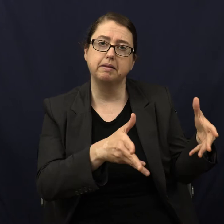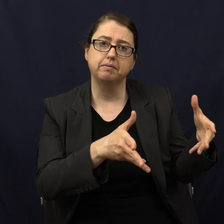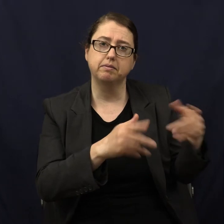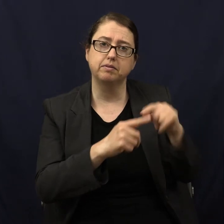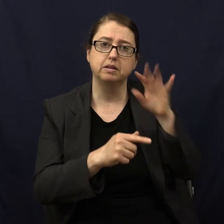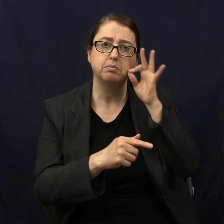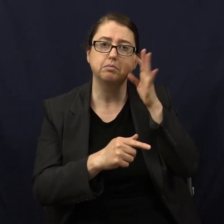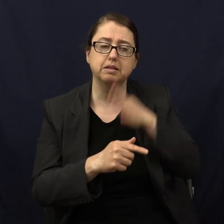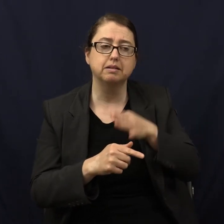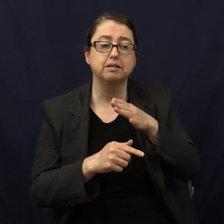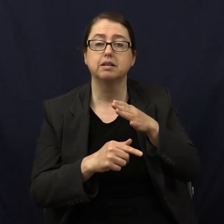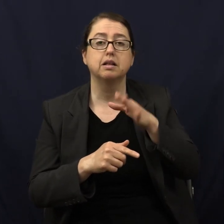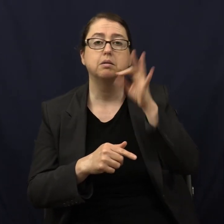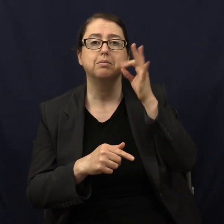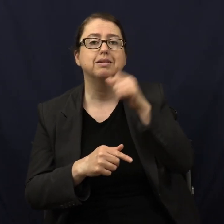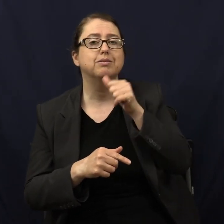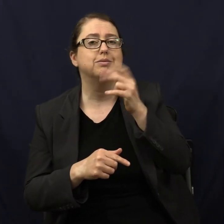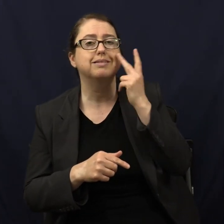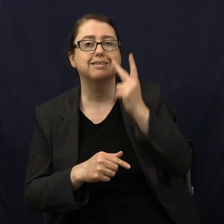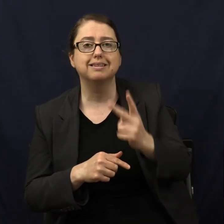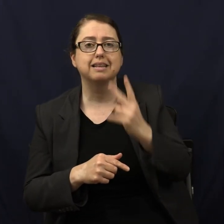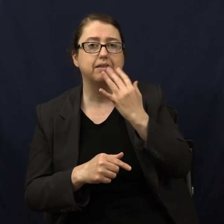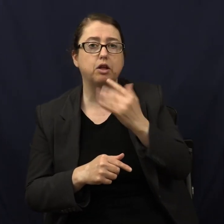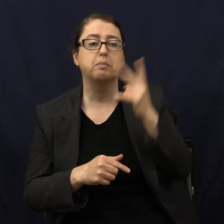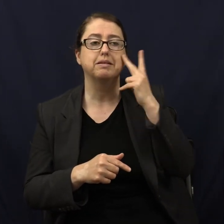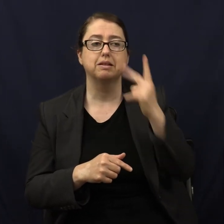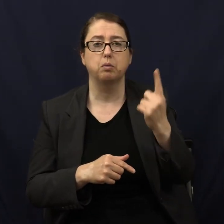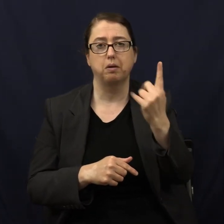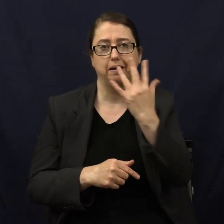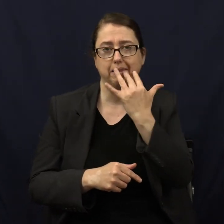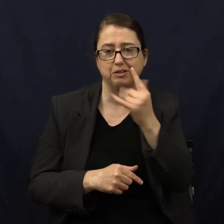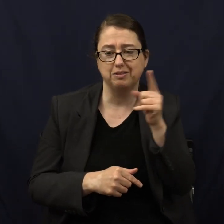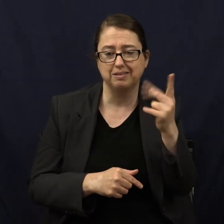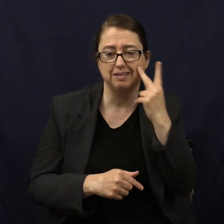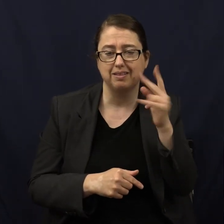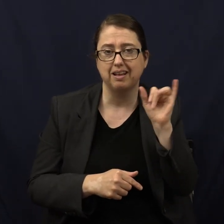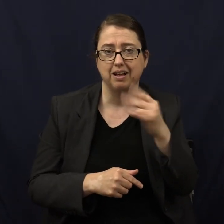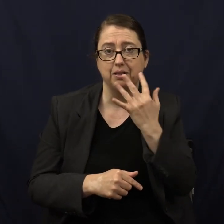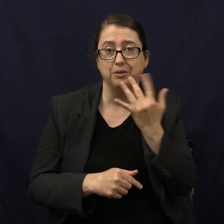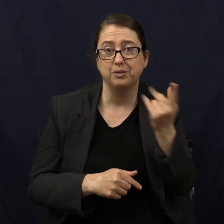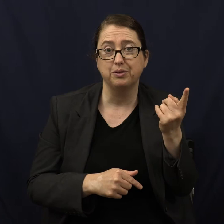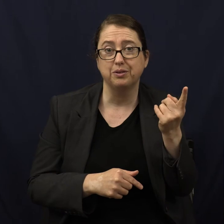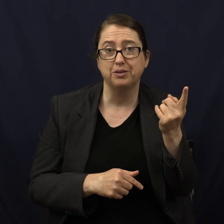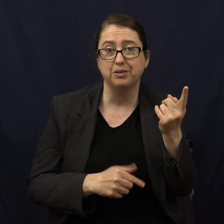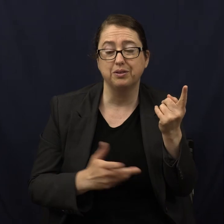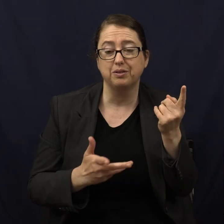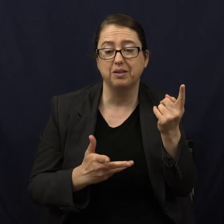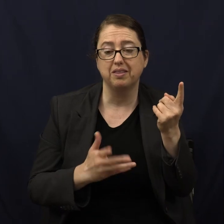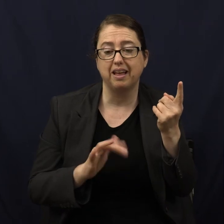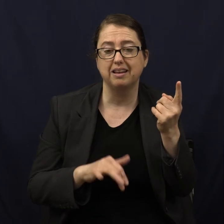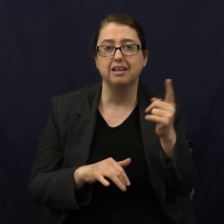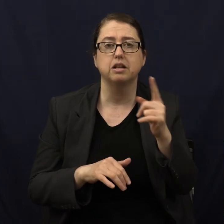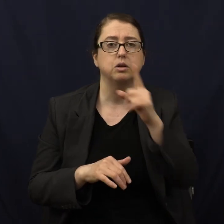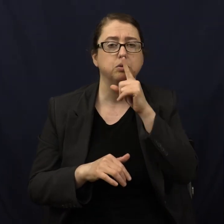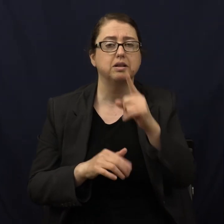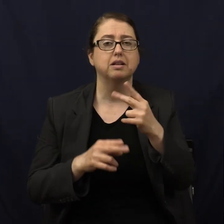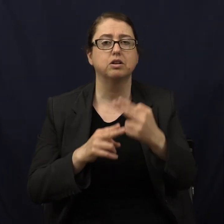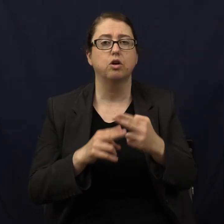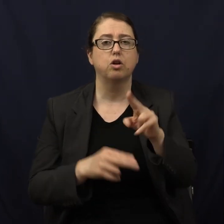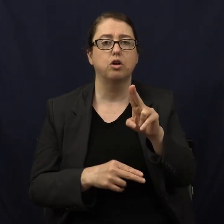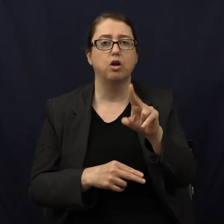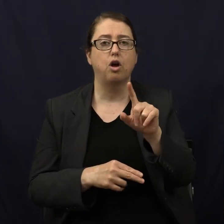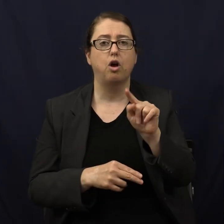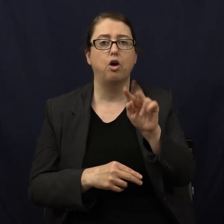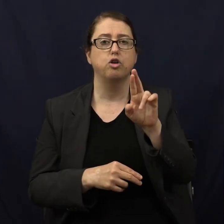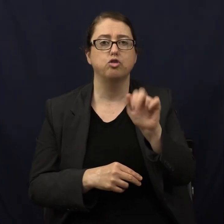that they don't see those colors, but they see this color. And do you know what this color is? It's an ultraviolet color.